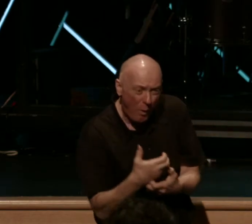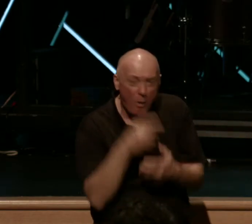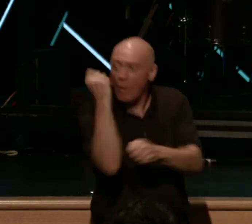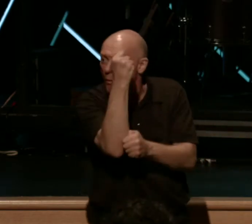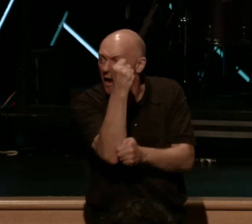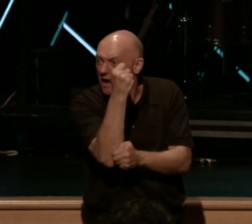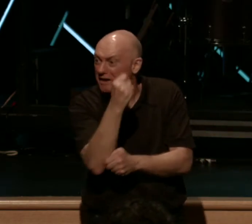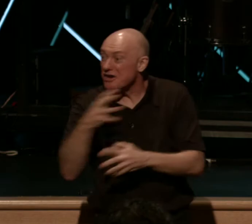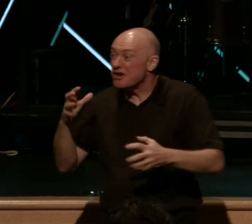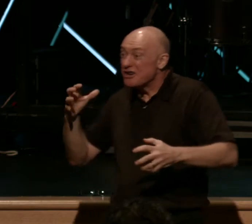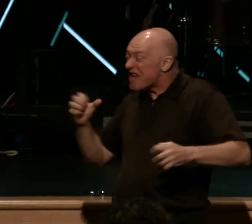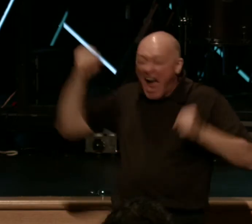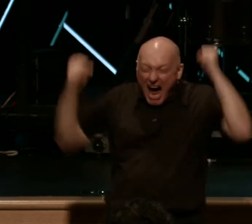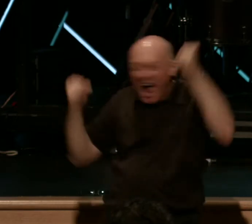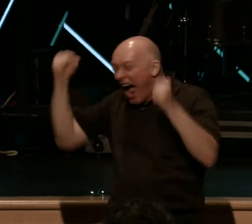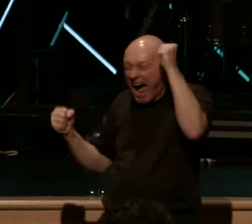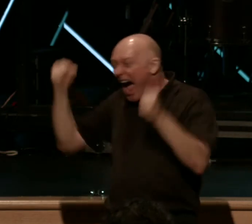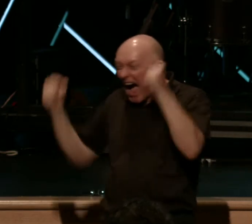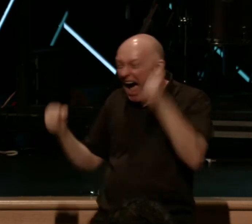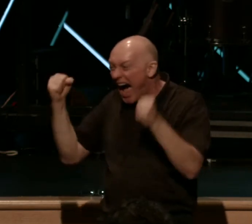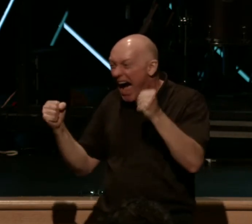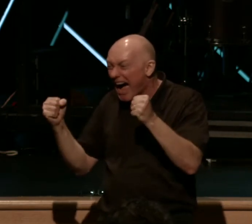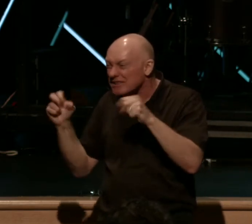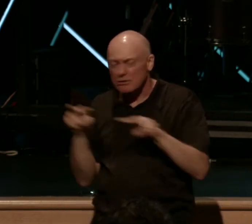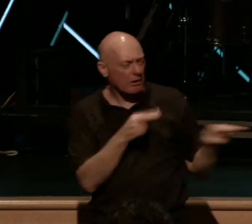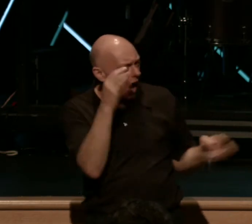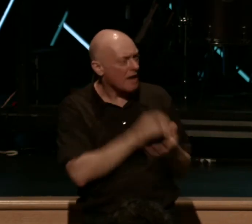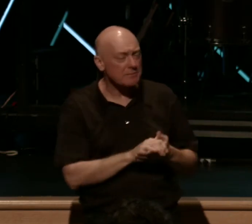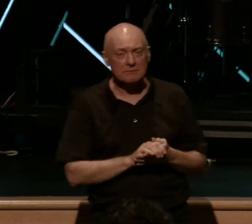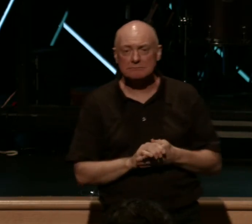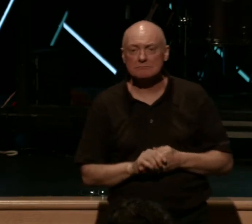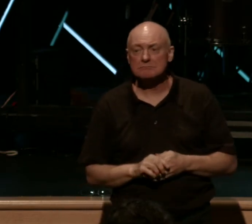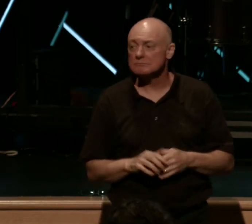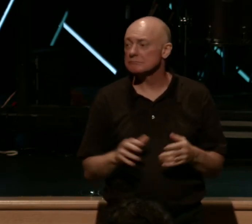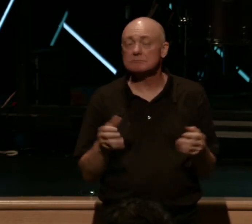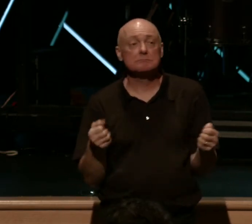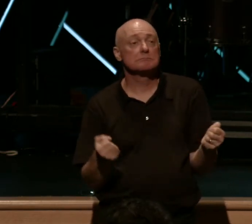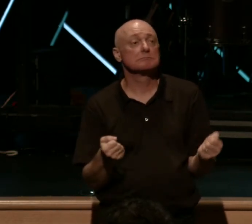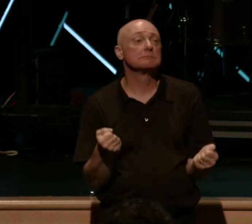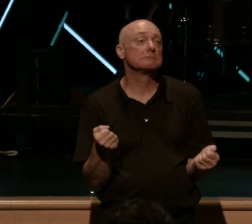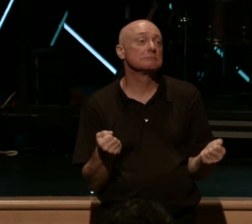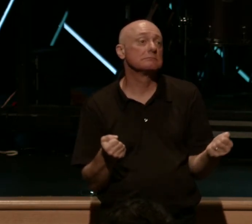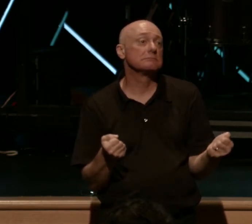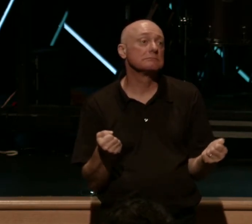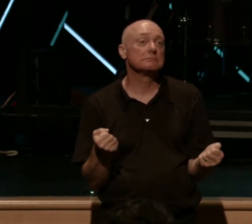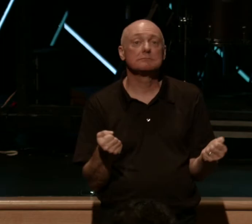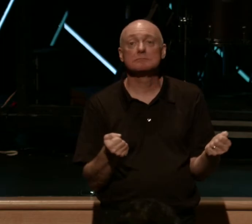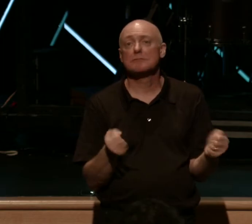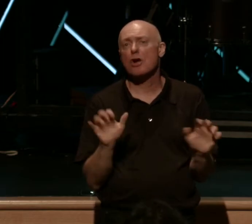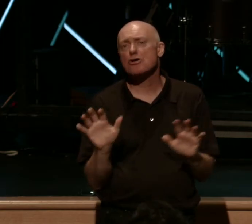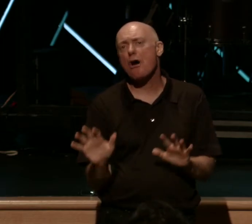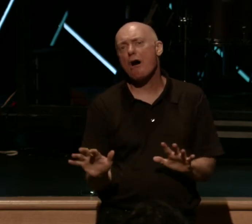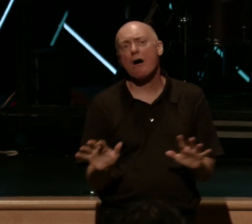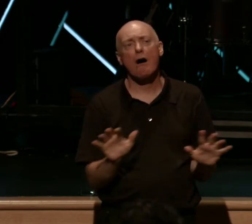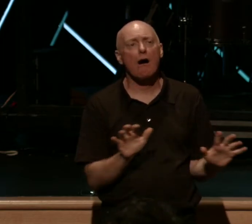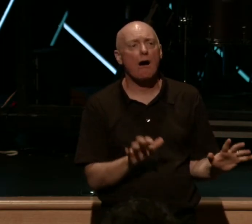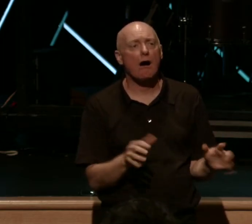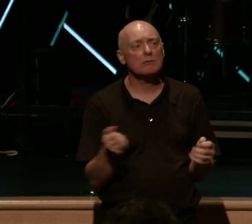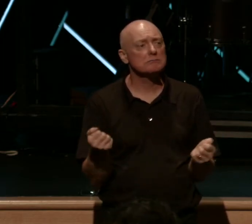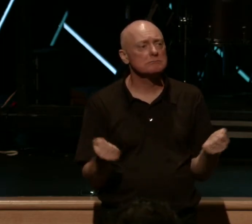She goes crazy. She leans over to her husband who hasn't even moved. You know, he's just calm, cool, and collected, driving